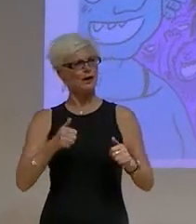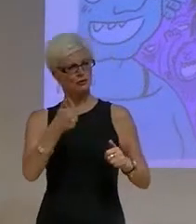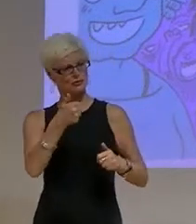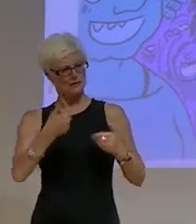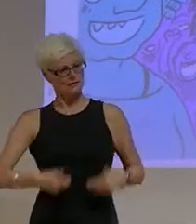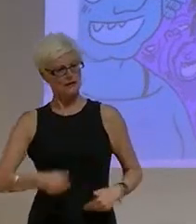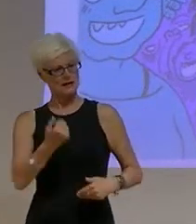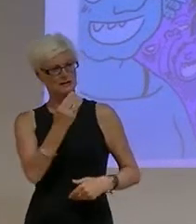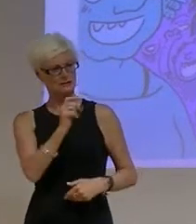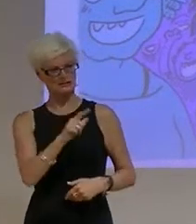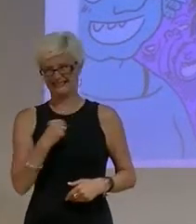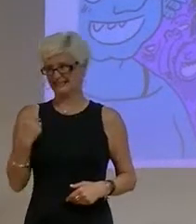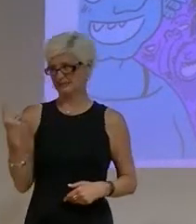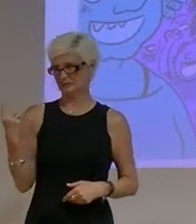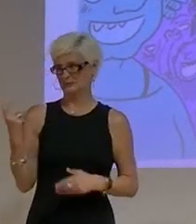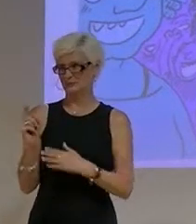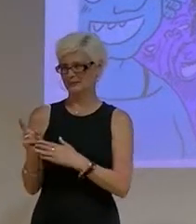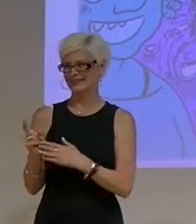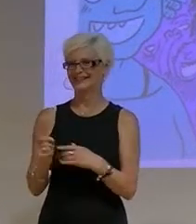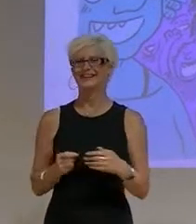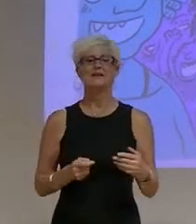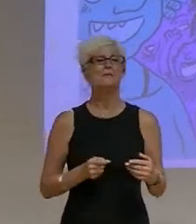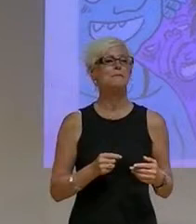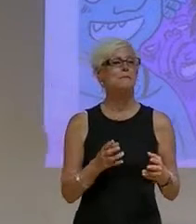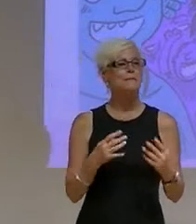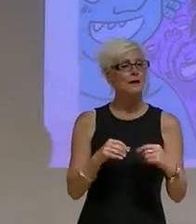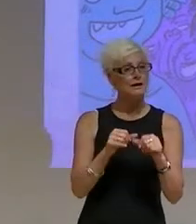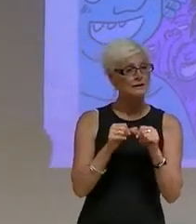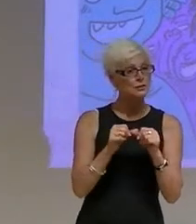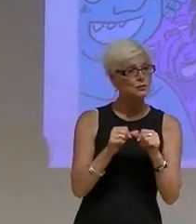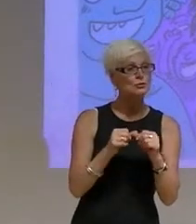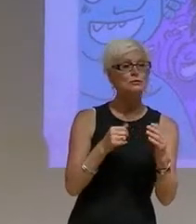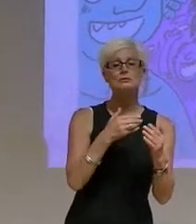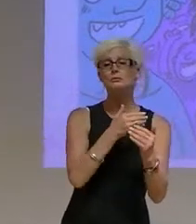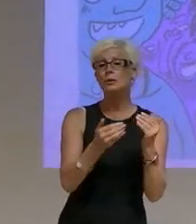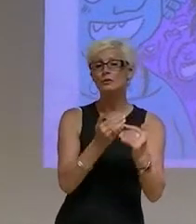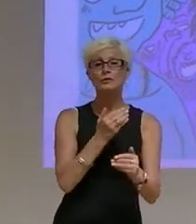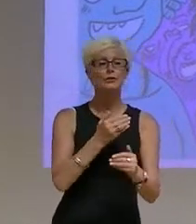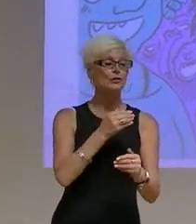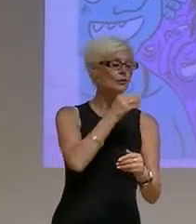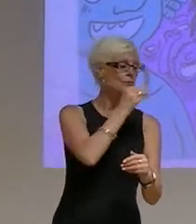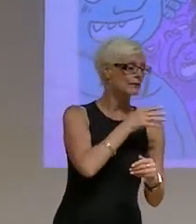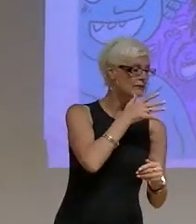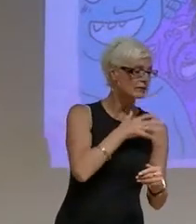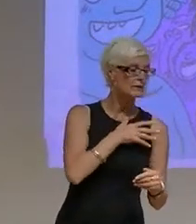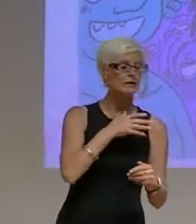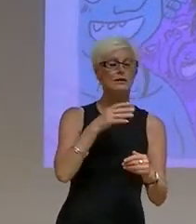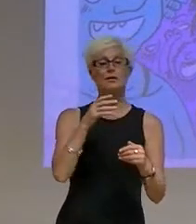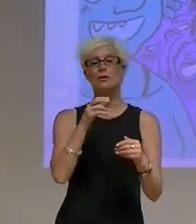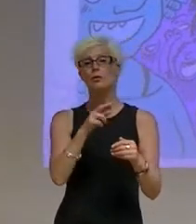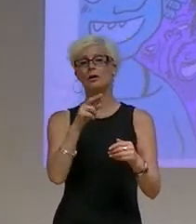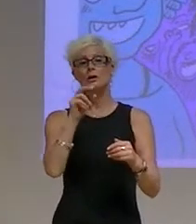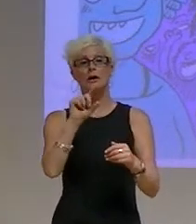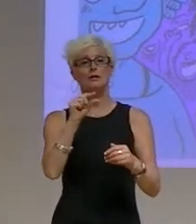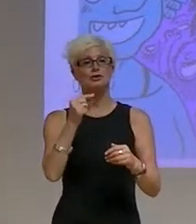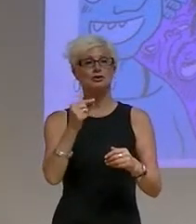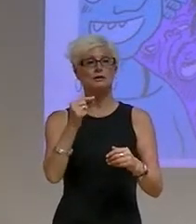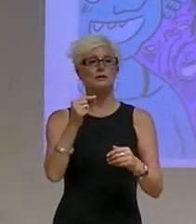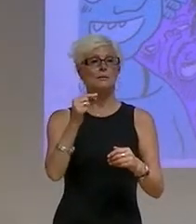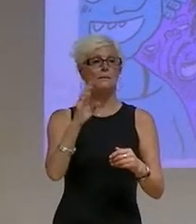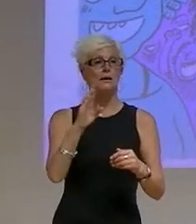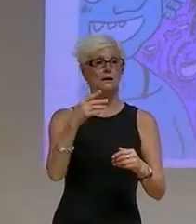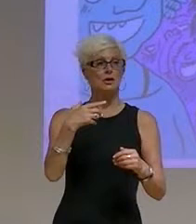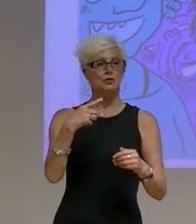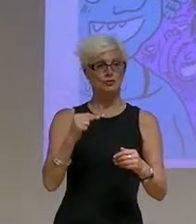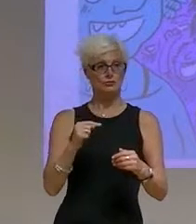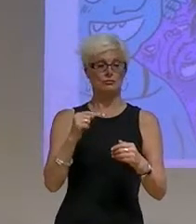Three, to consider asexuality with outright attention to questions of gender, race and LGBTQ experience. This project studies